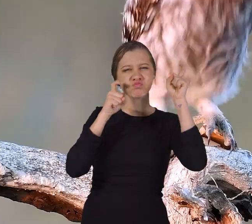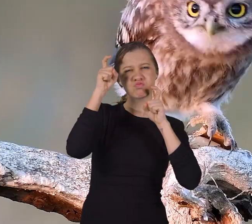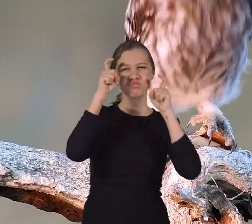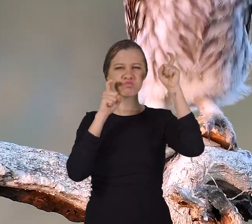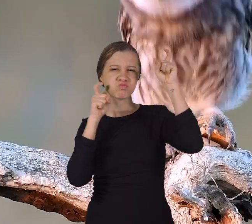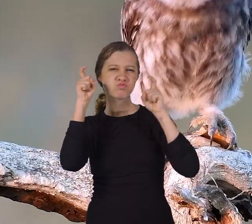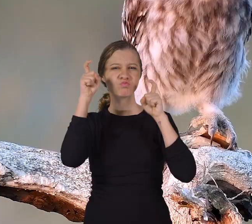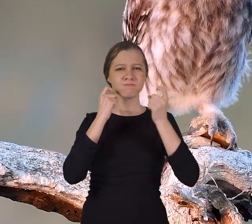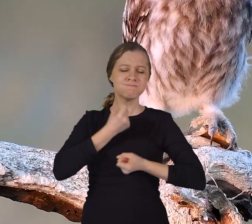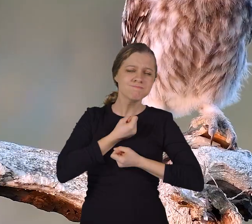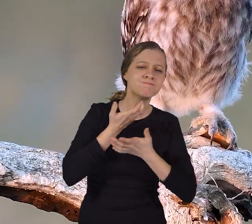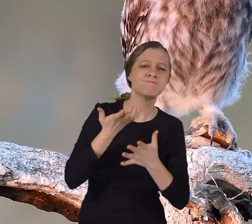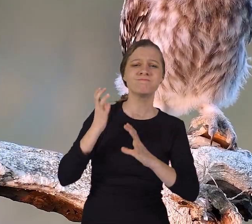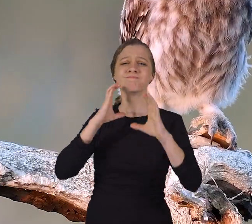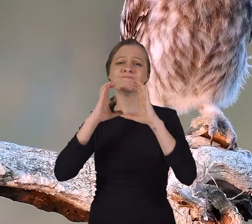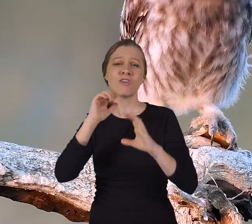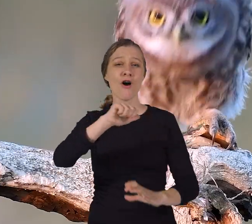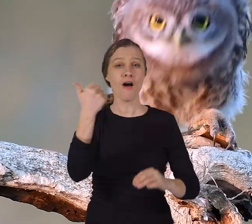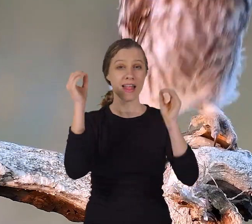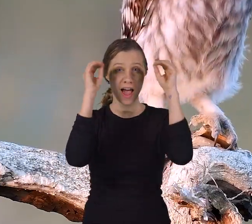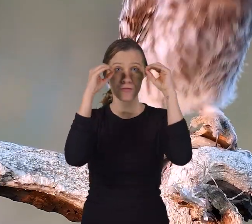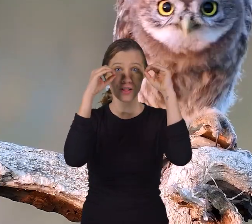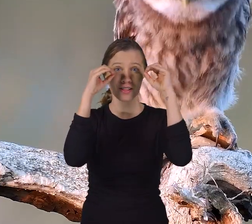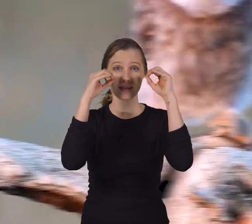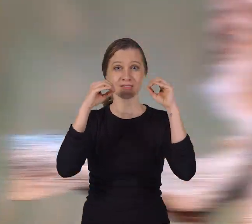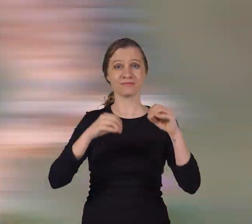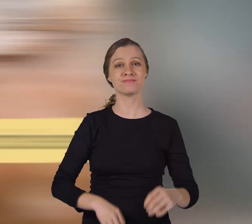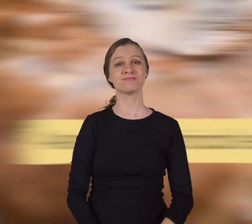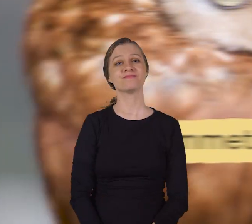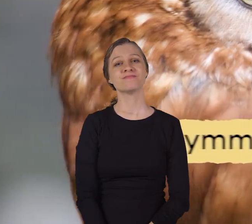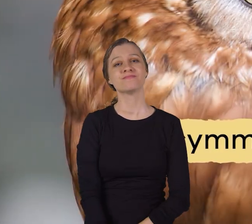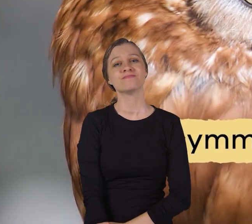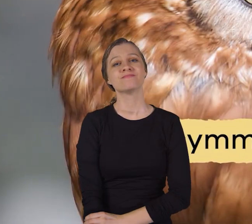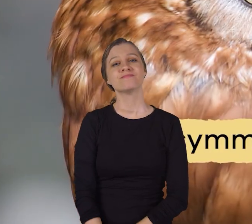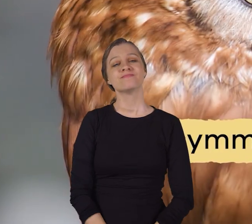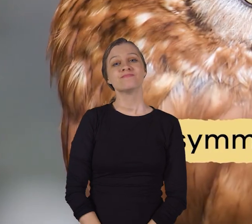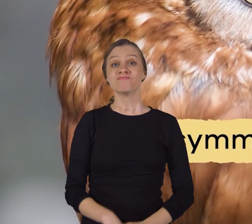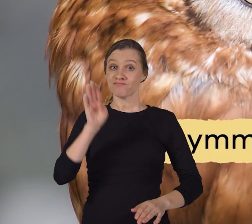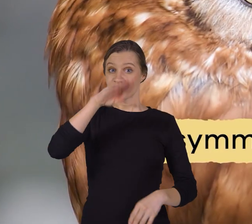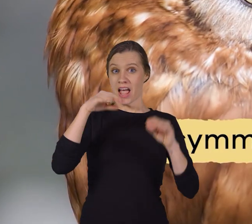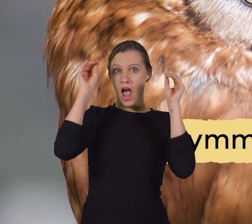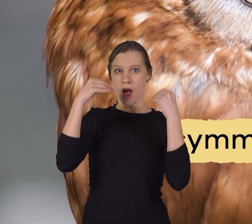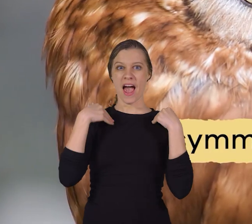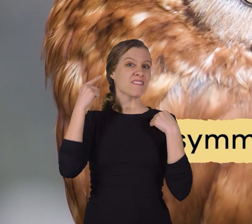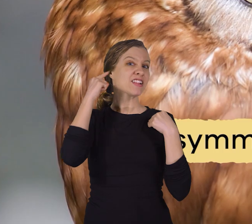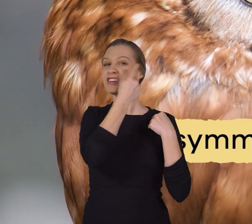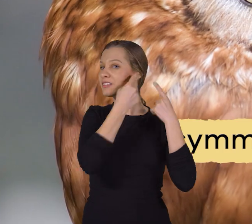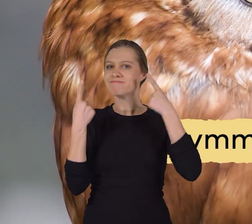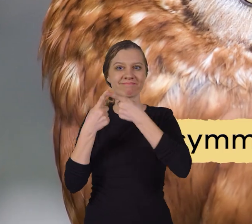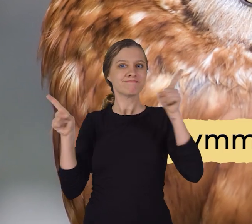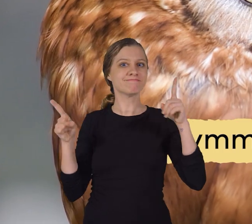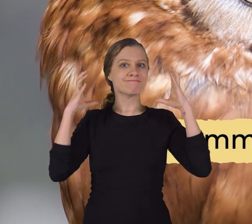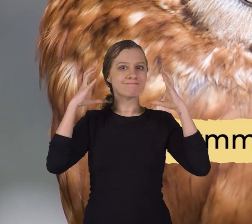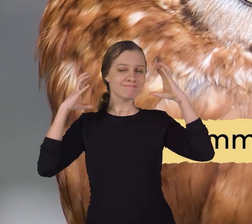expressions to communicate with other owls. Did you know that owls have asymmetrical ears?